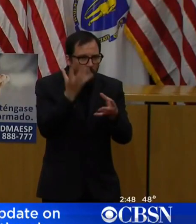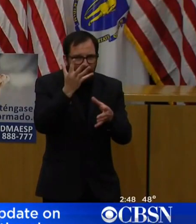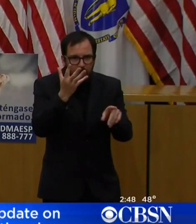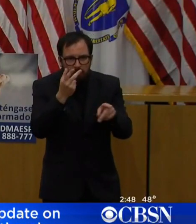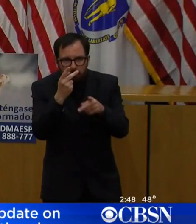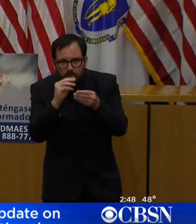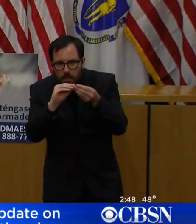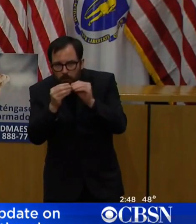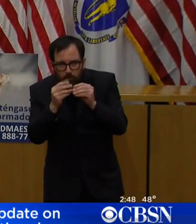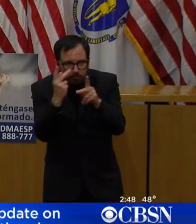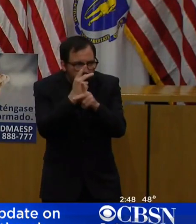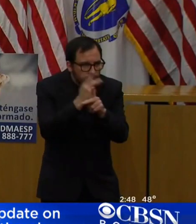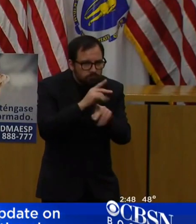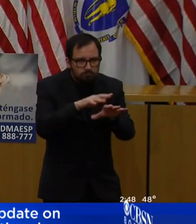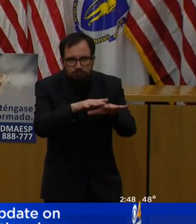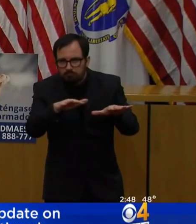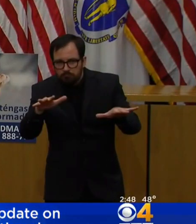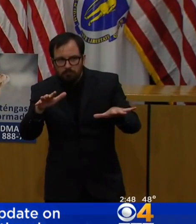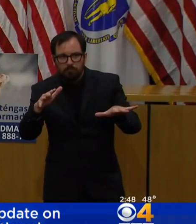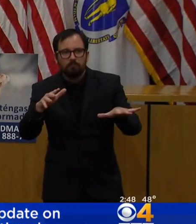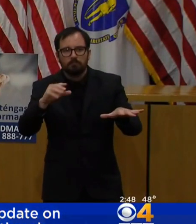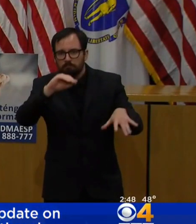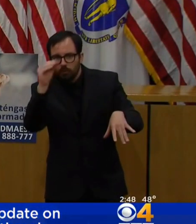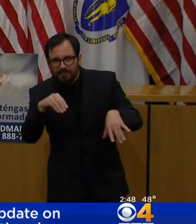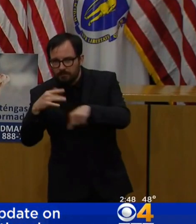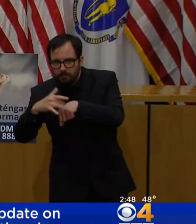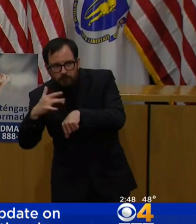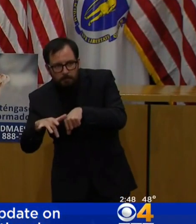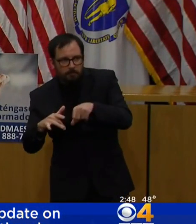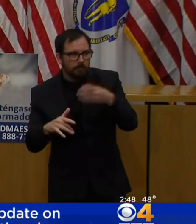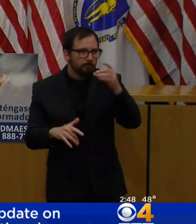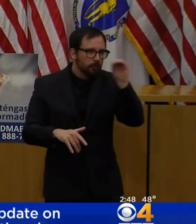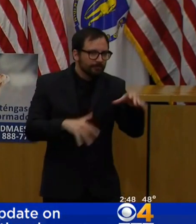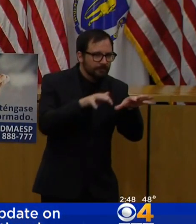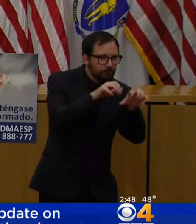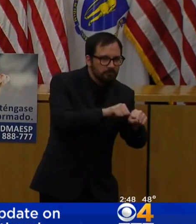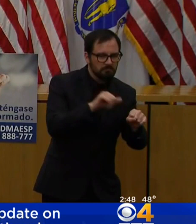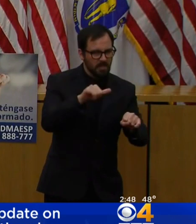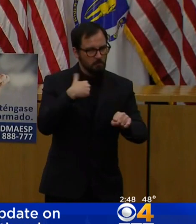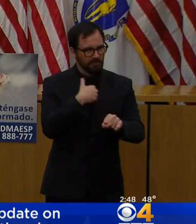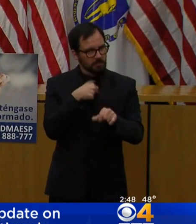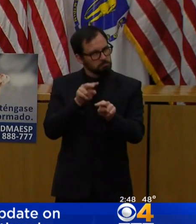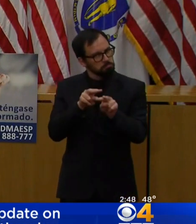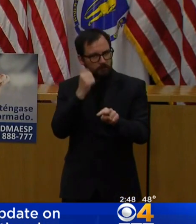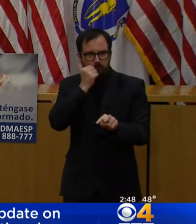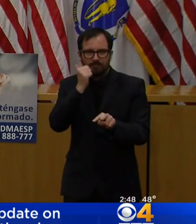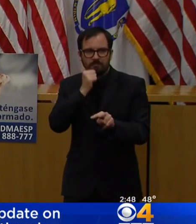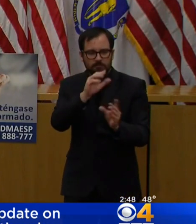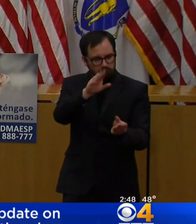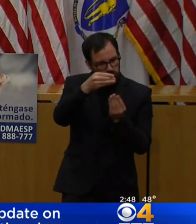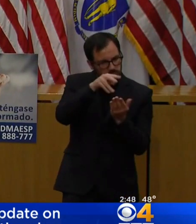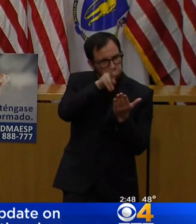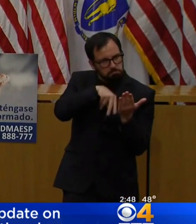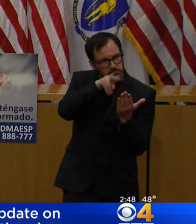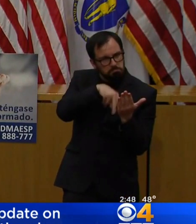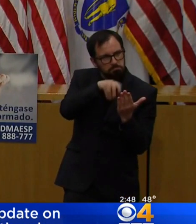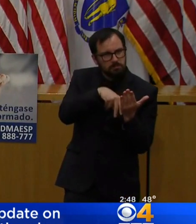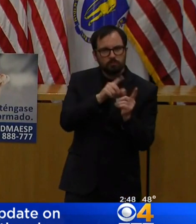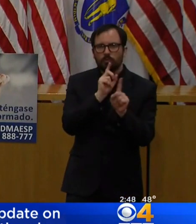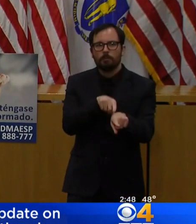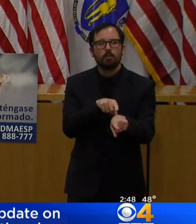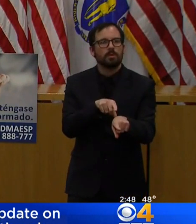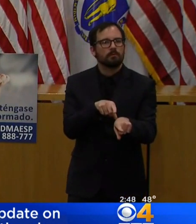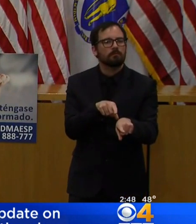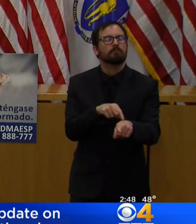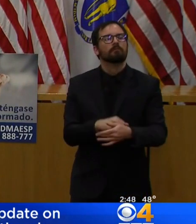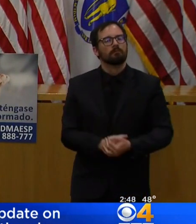I'm also pleased to announce that effective today, the Commonwealth will distribute respirator masks to all local law enforcement officers and firefighters